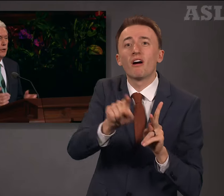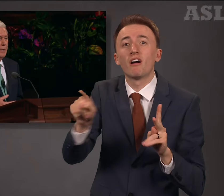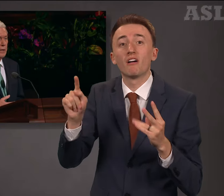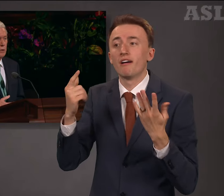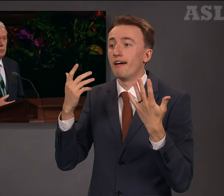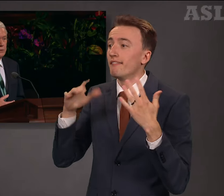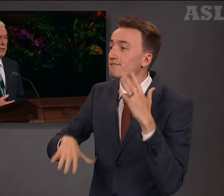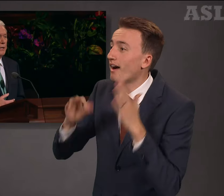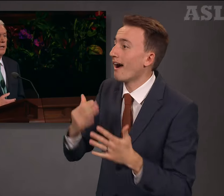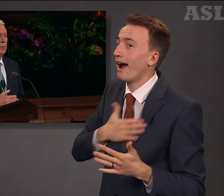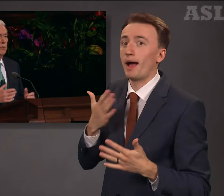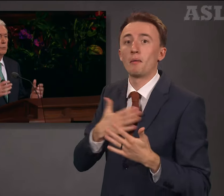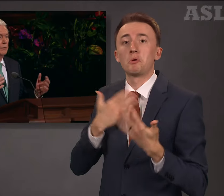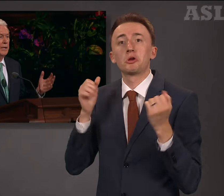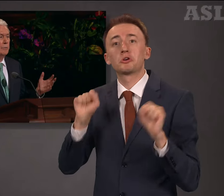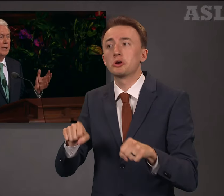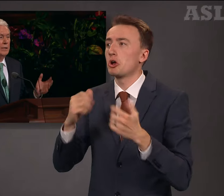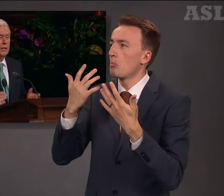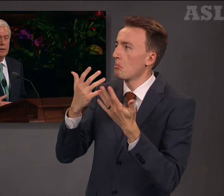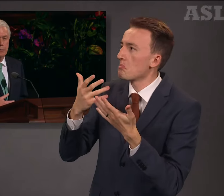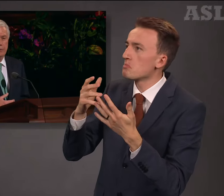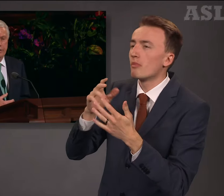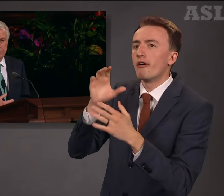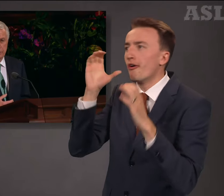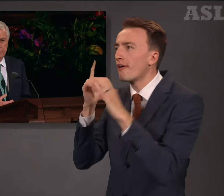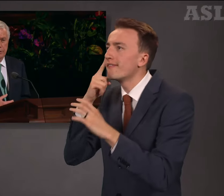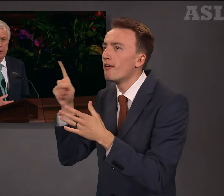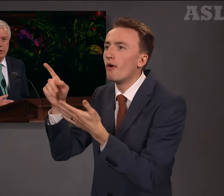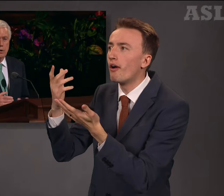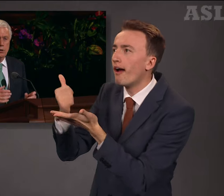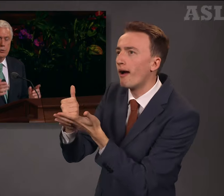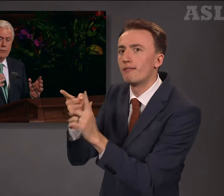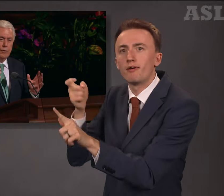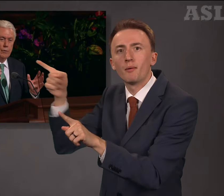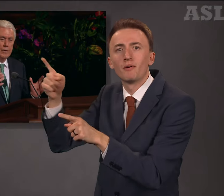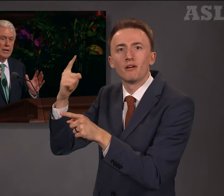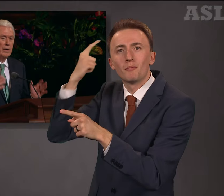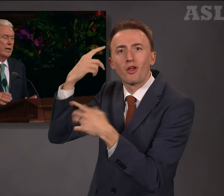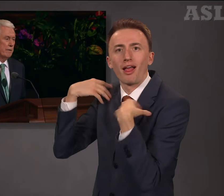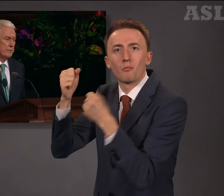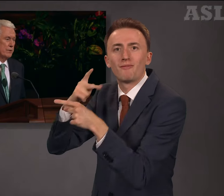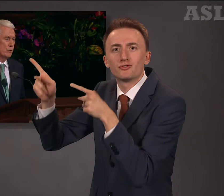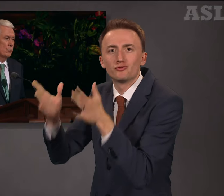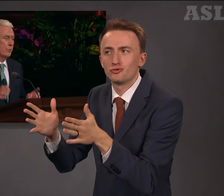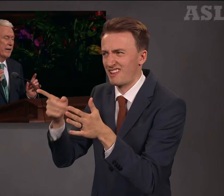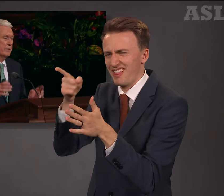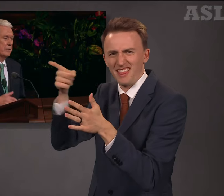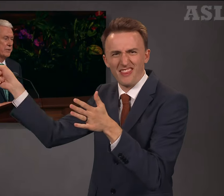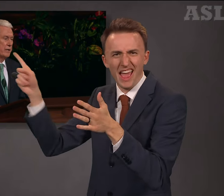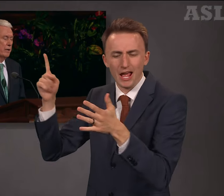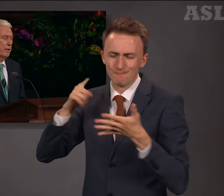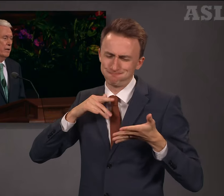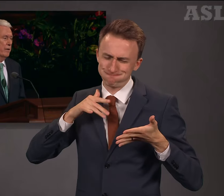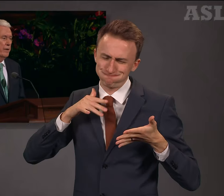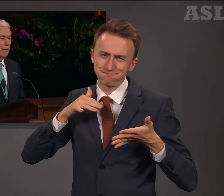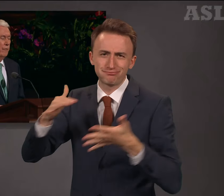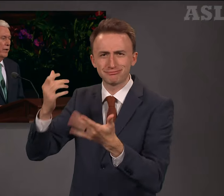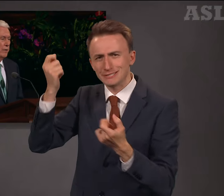may include seeking help from trained mental health professionals who devote their lives to practicing their very